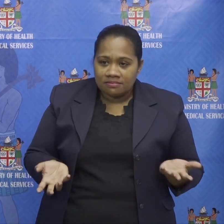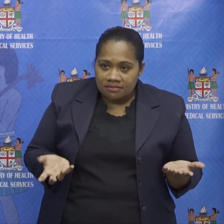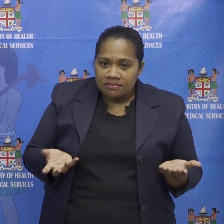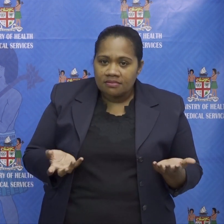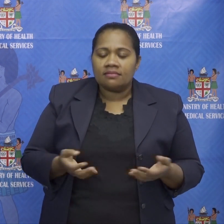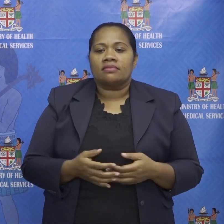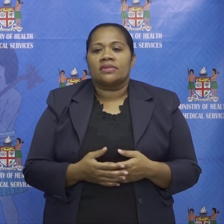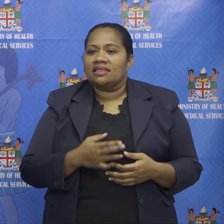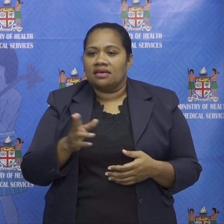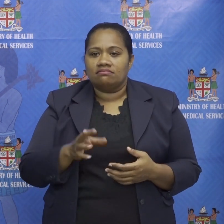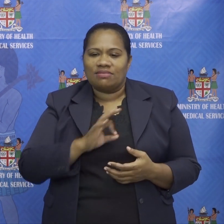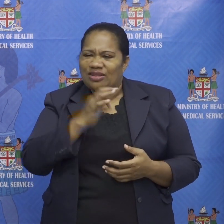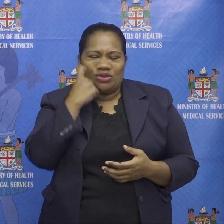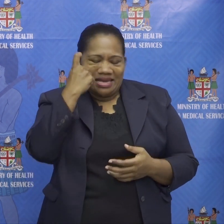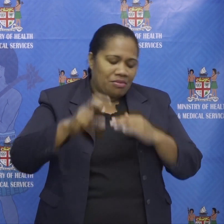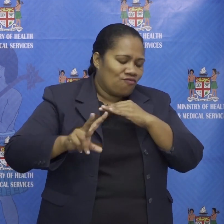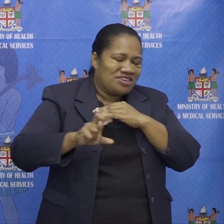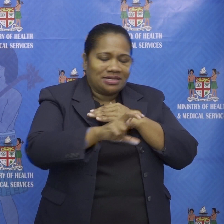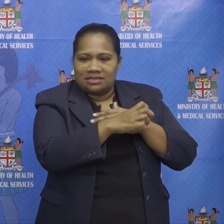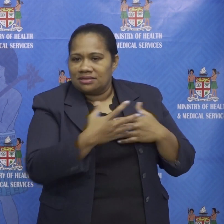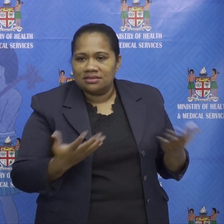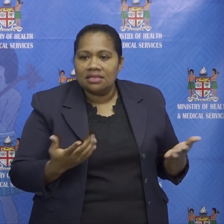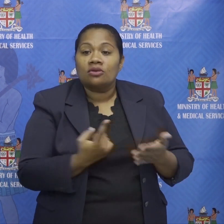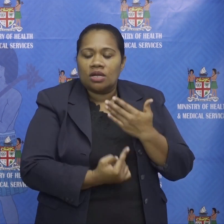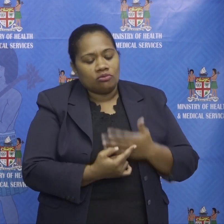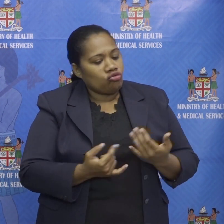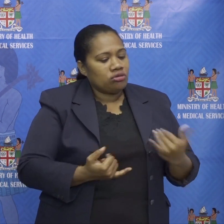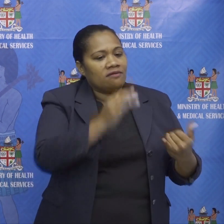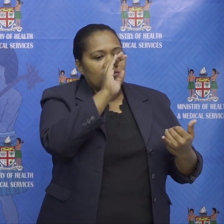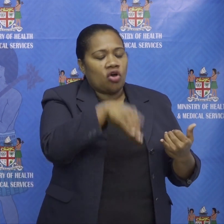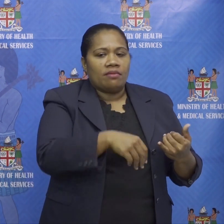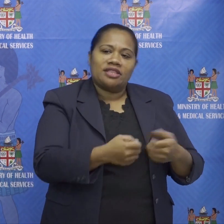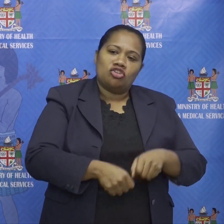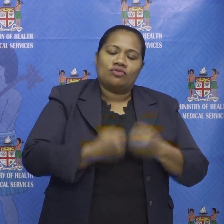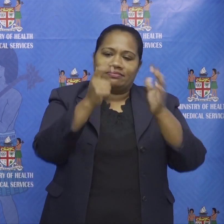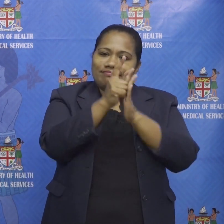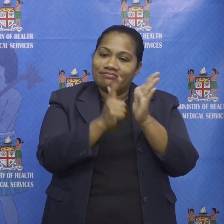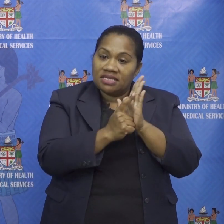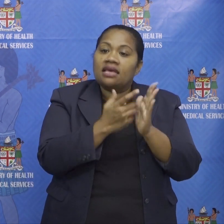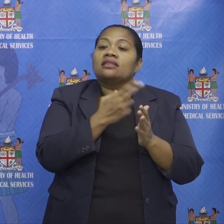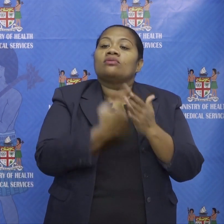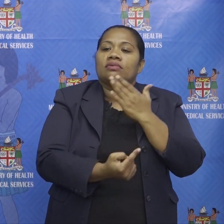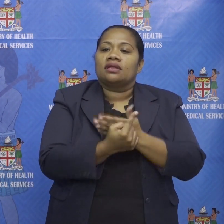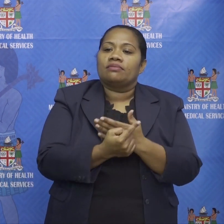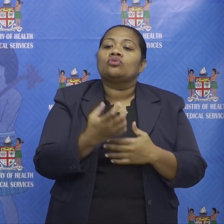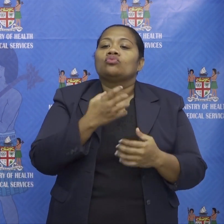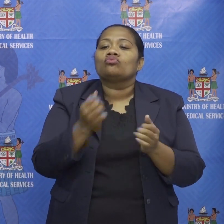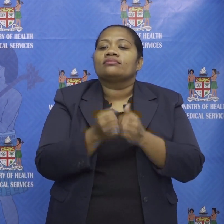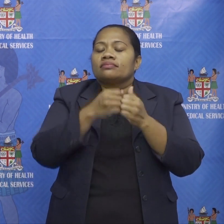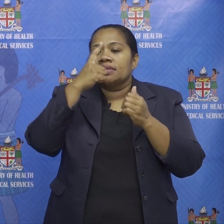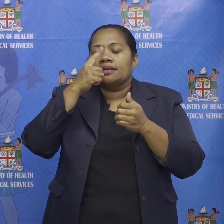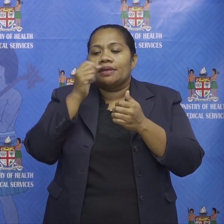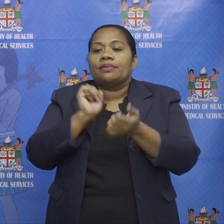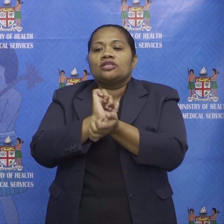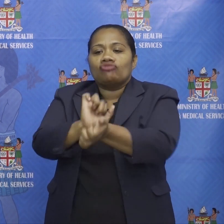i don't care about this verse and you will leave your home and you will break the law then you will end up with too many people in jail and we're back